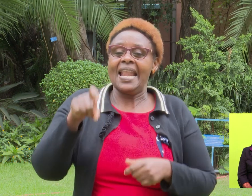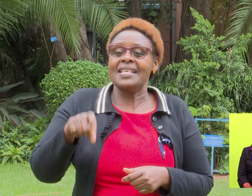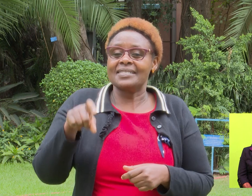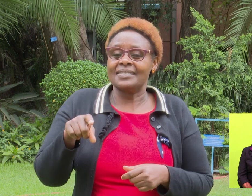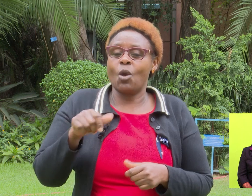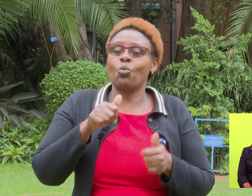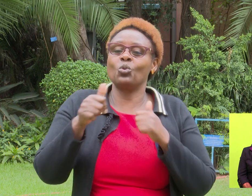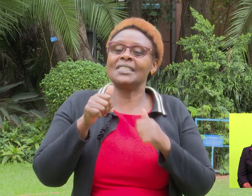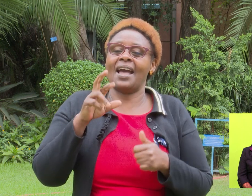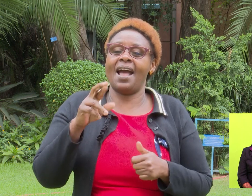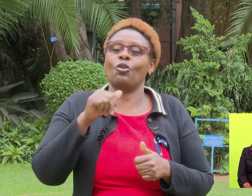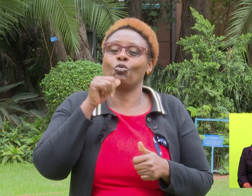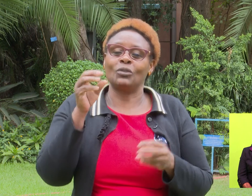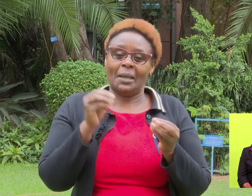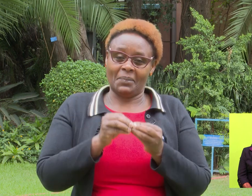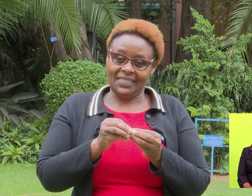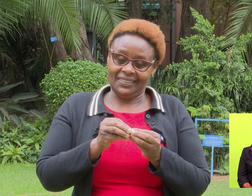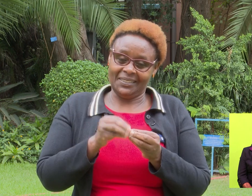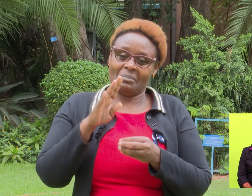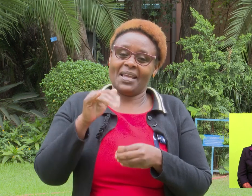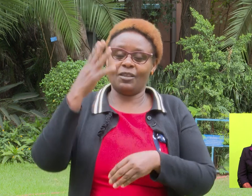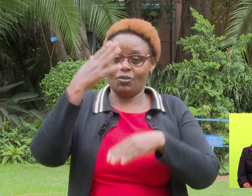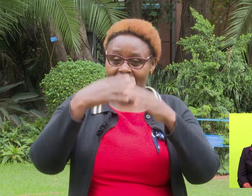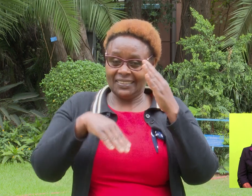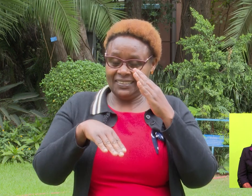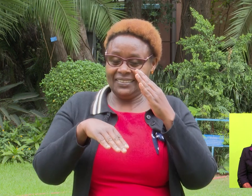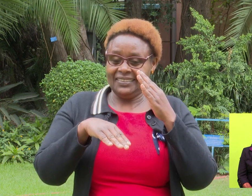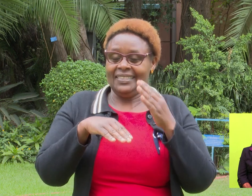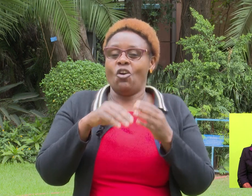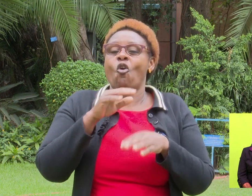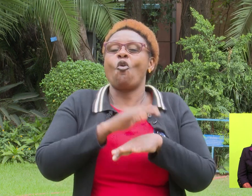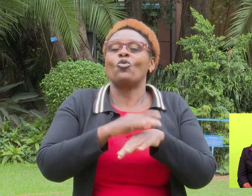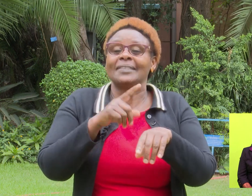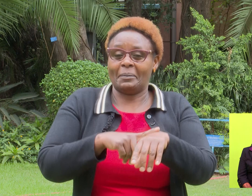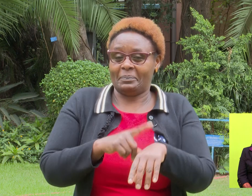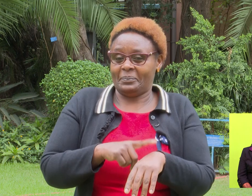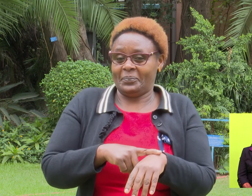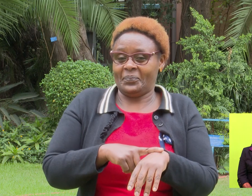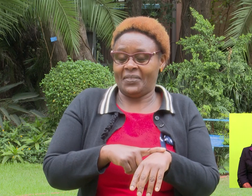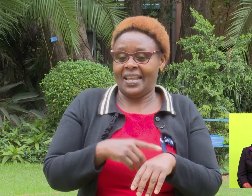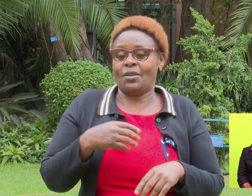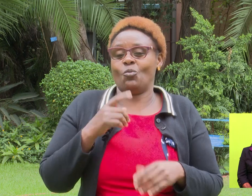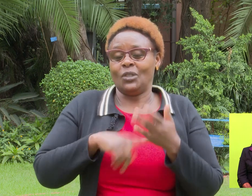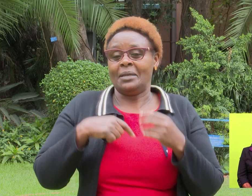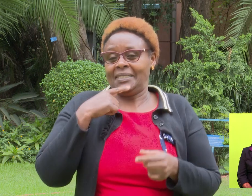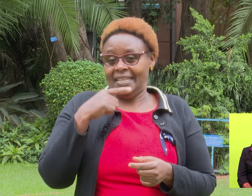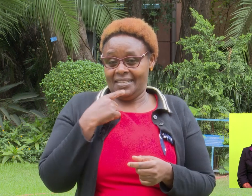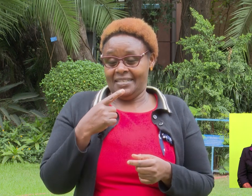because we have the need on accessibility most of the time which are not met by the university on time.